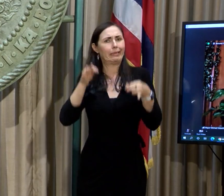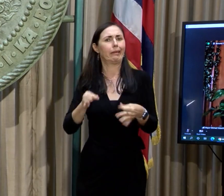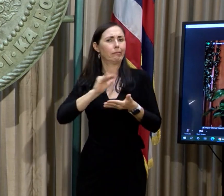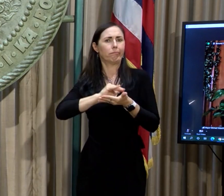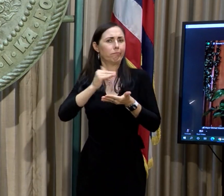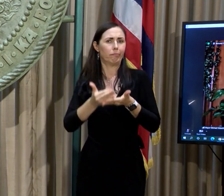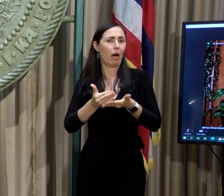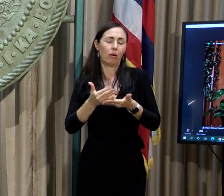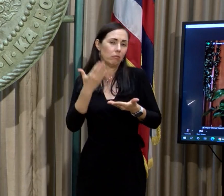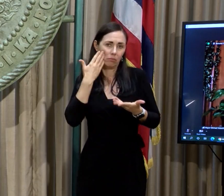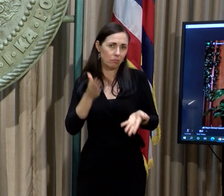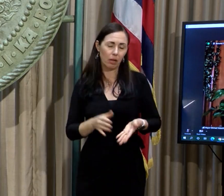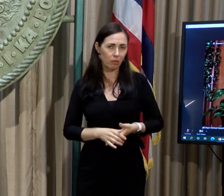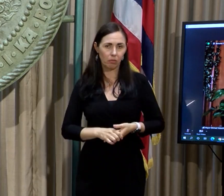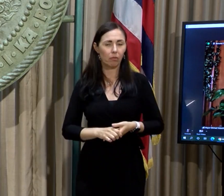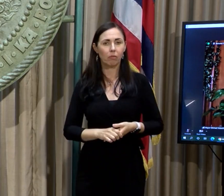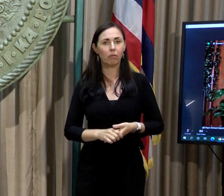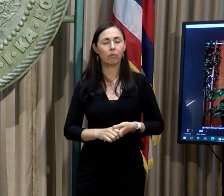announcement.